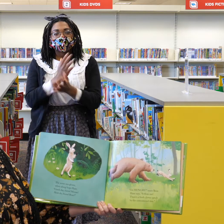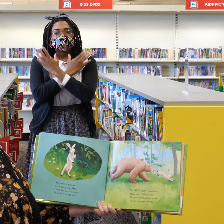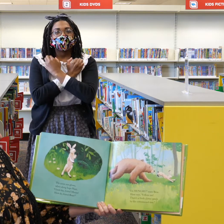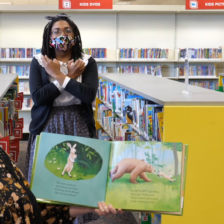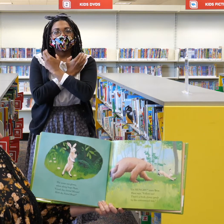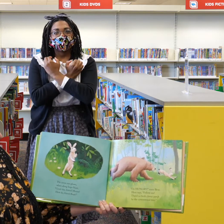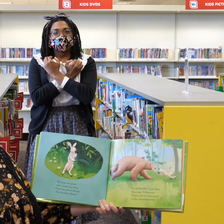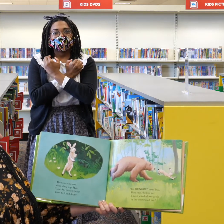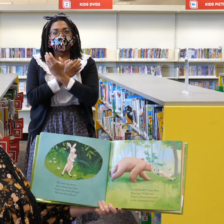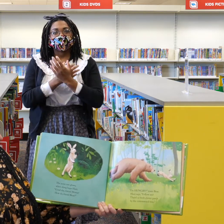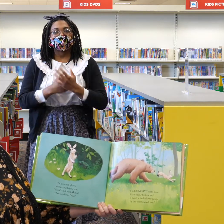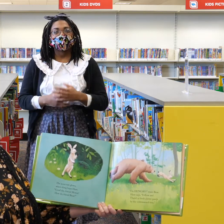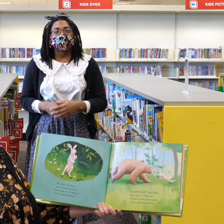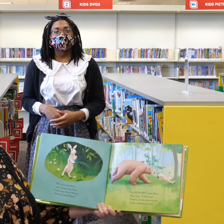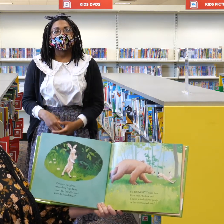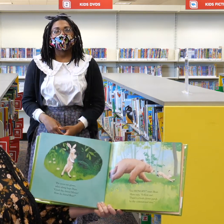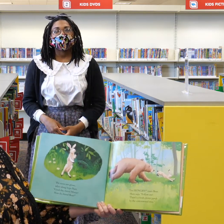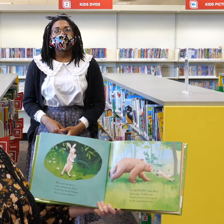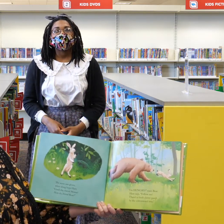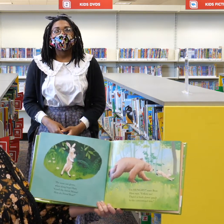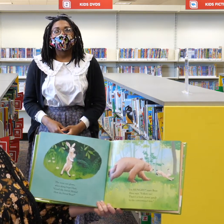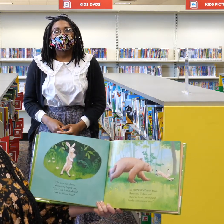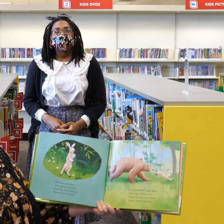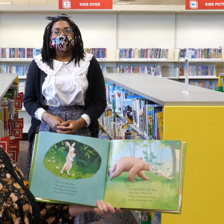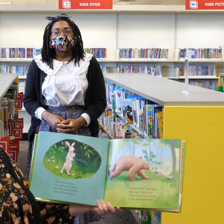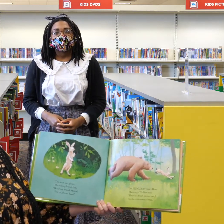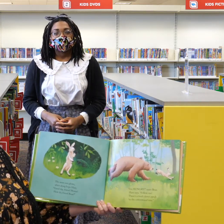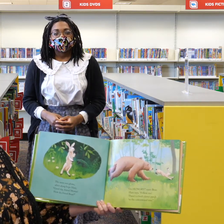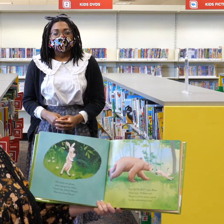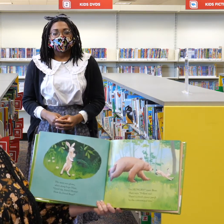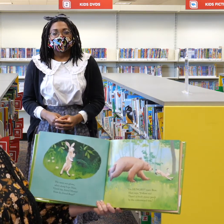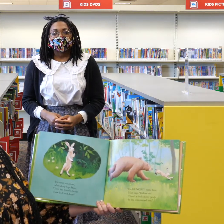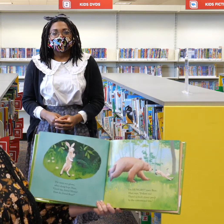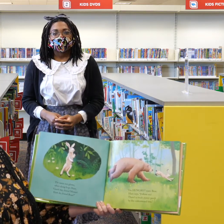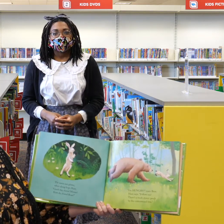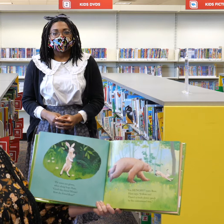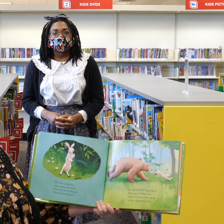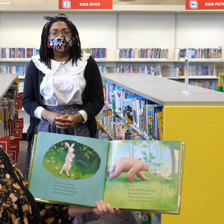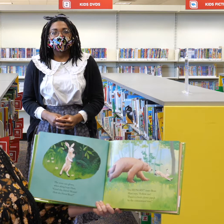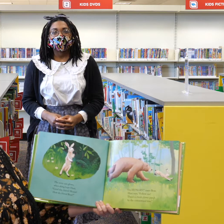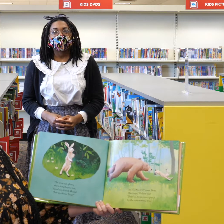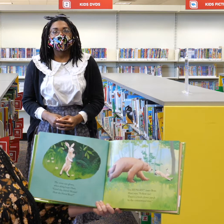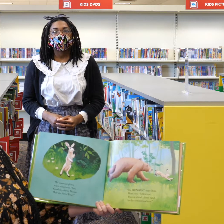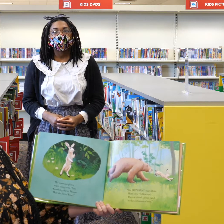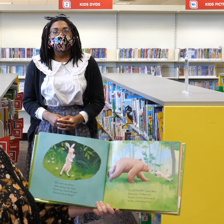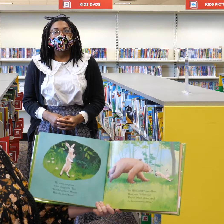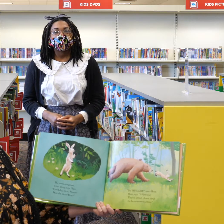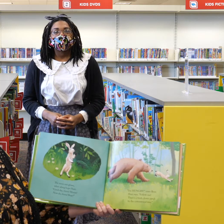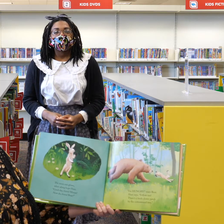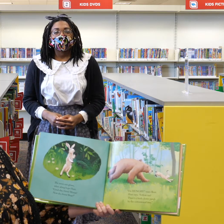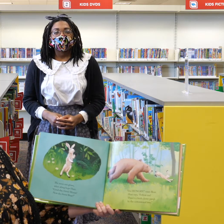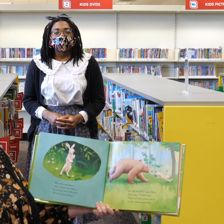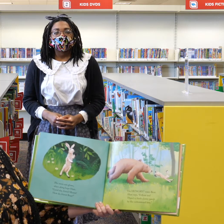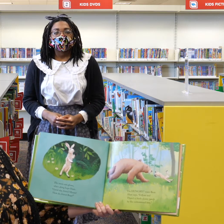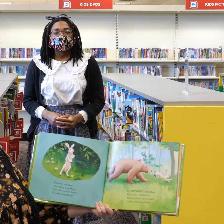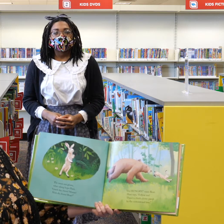I'm hungry, roars Bear. Hare says, follow me. There's a fresh clover patch by the cottonwood tree.